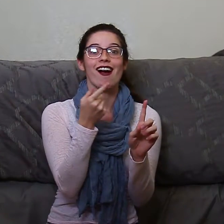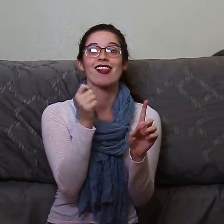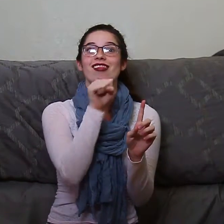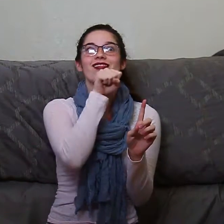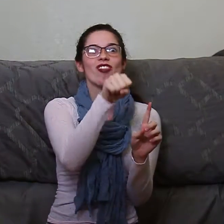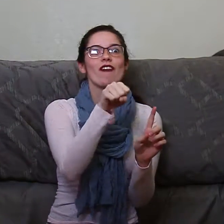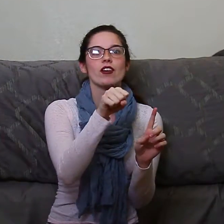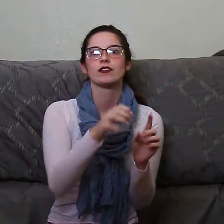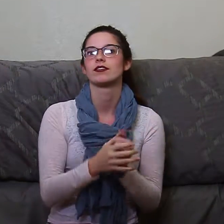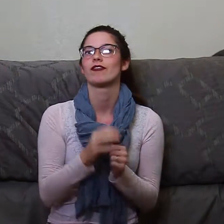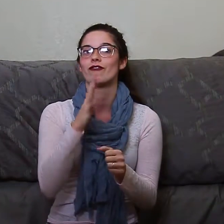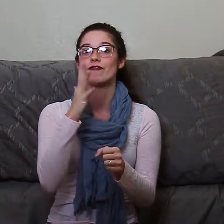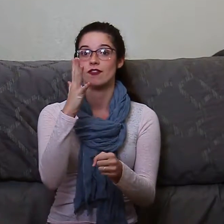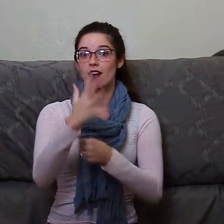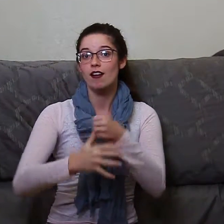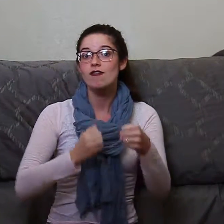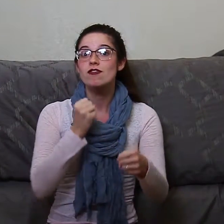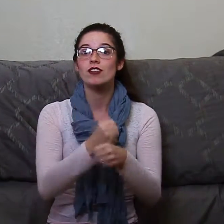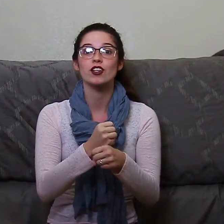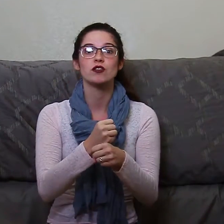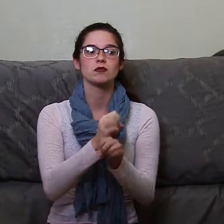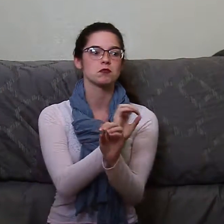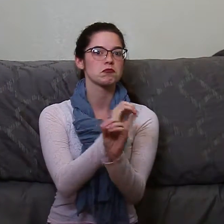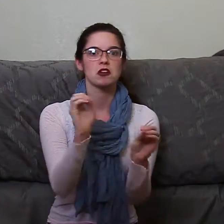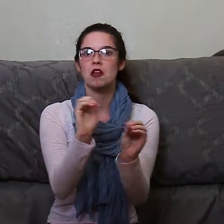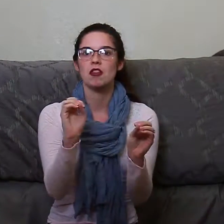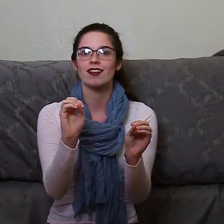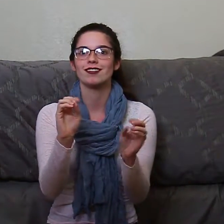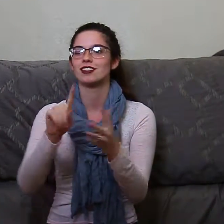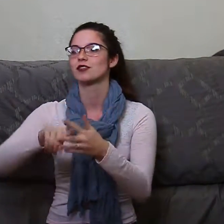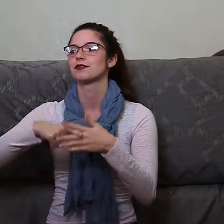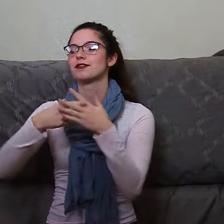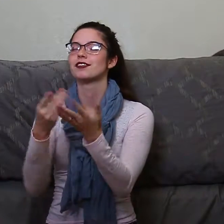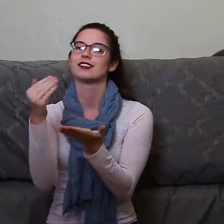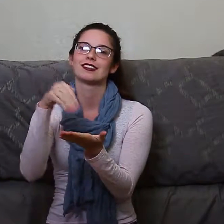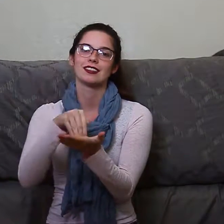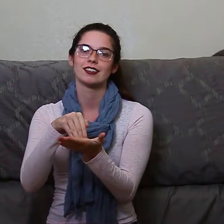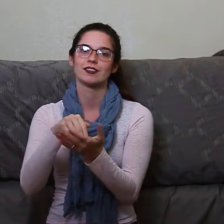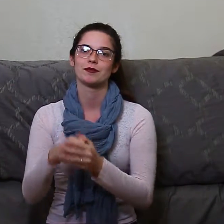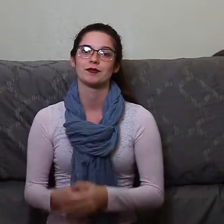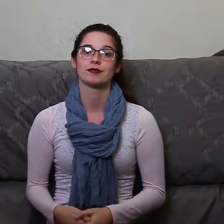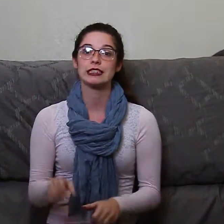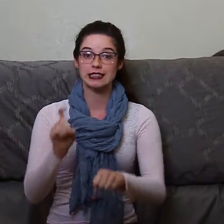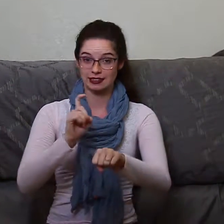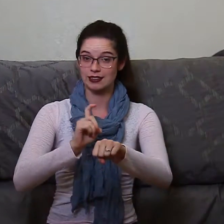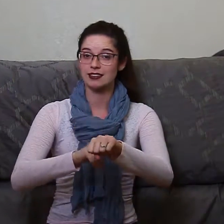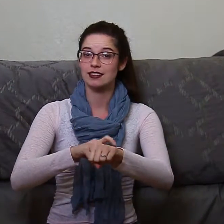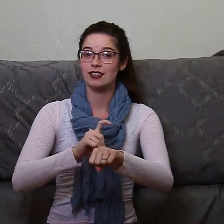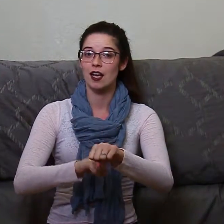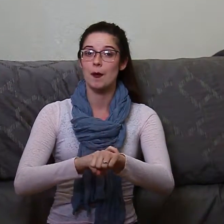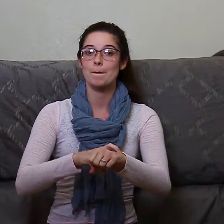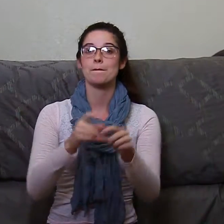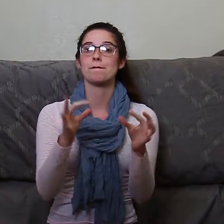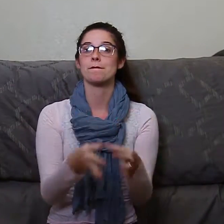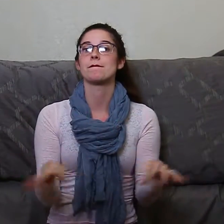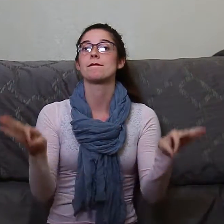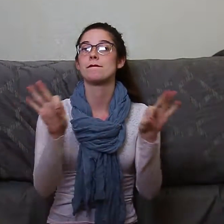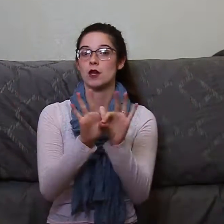when it's time for a trend to come back around again. And to get their timing right, a lot of designers and retailers and fashion students